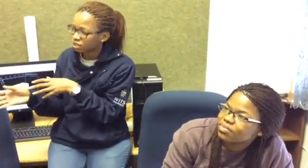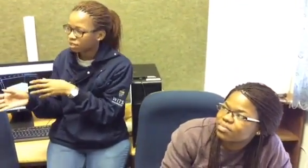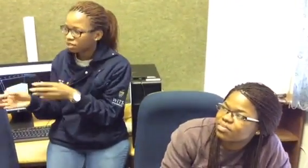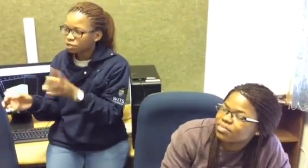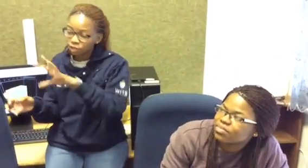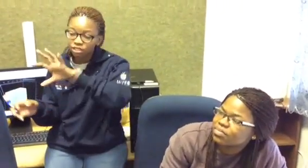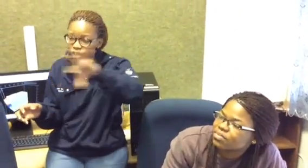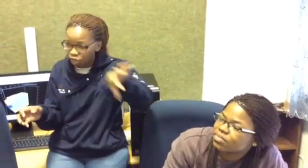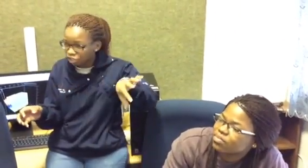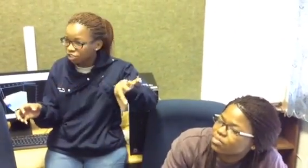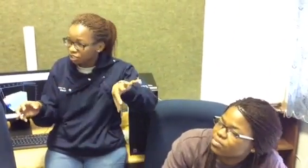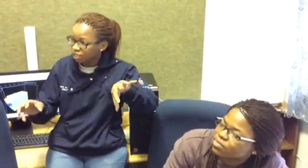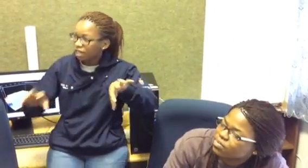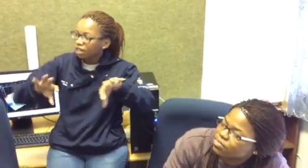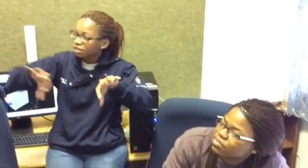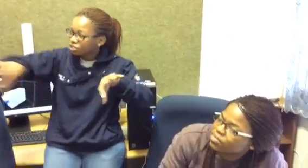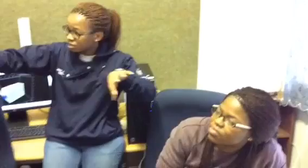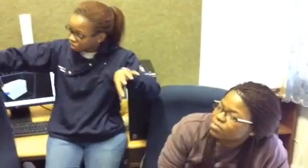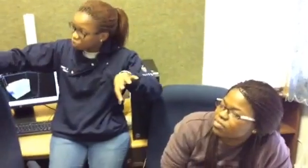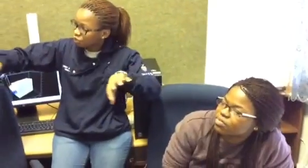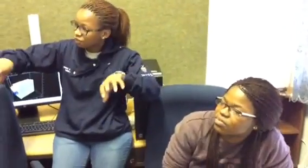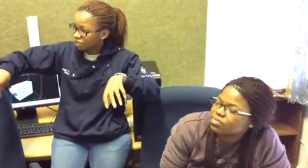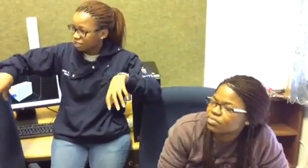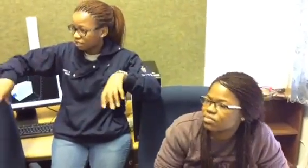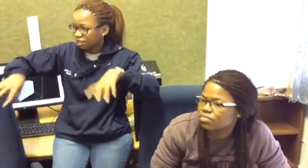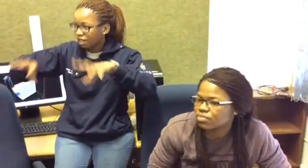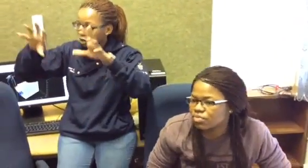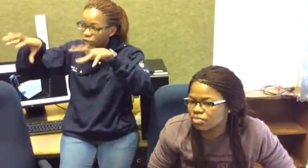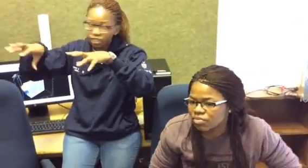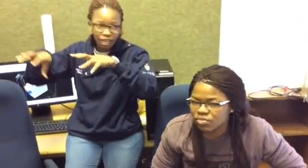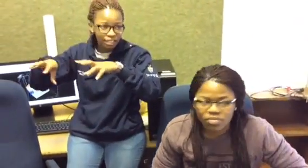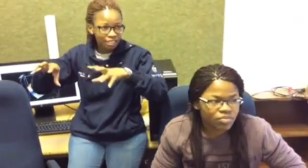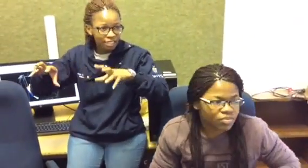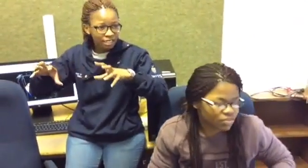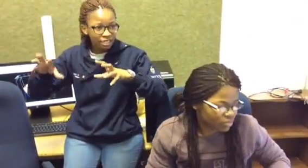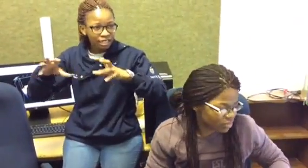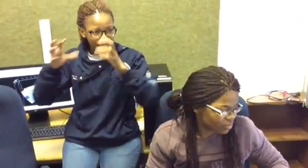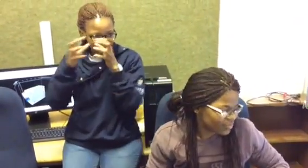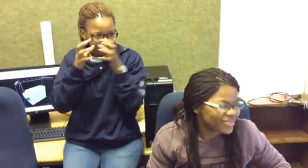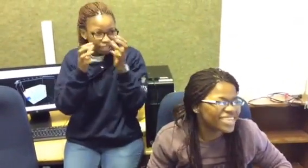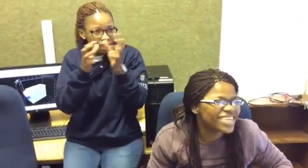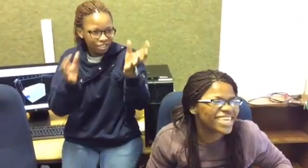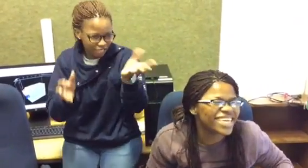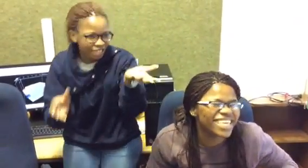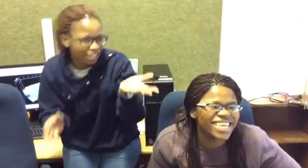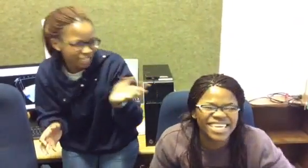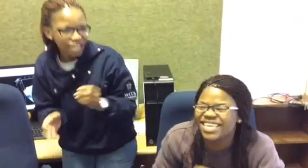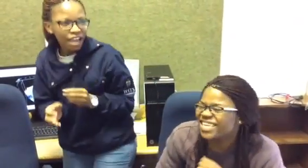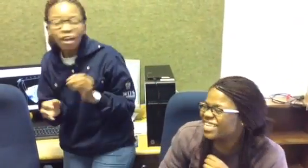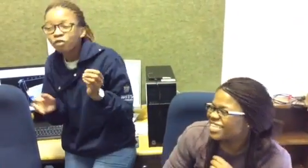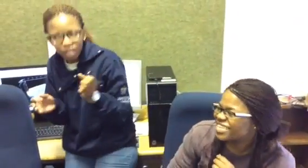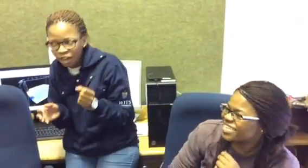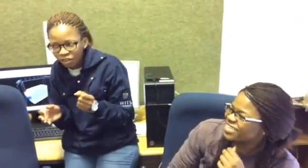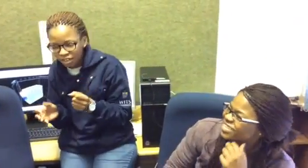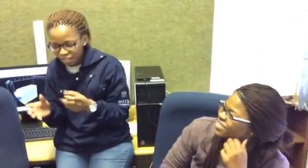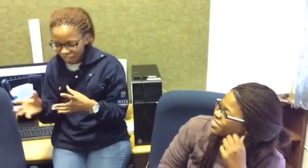so there's geologists and there's the geophysicists and those guys together yes every now and then